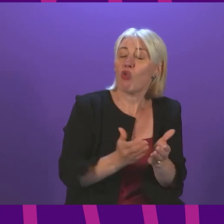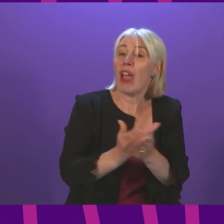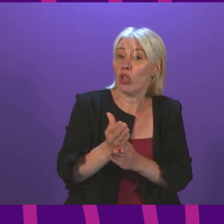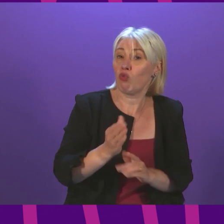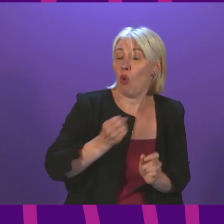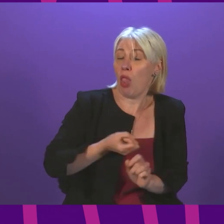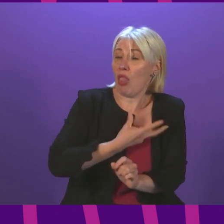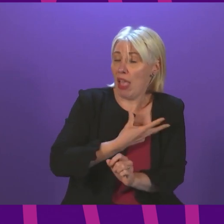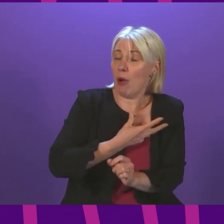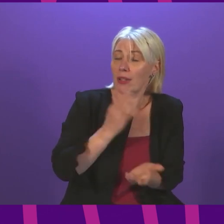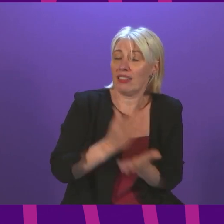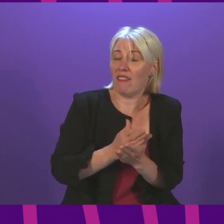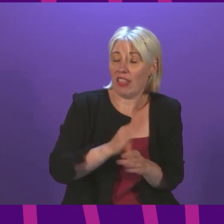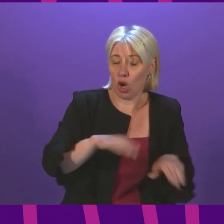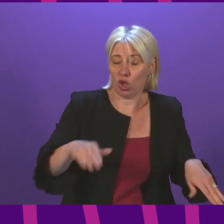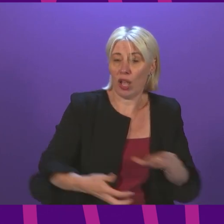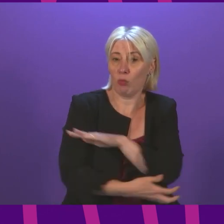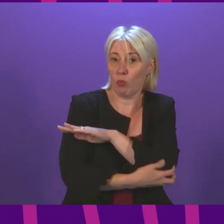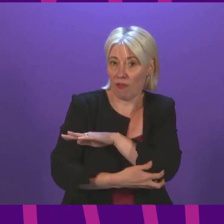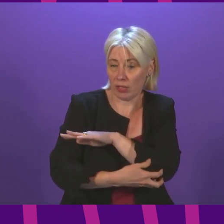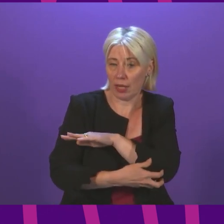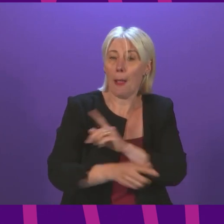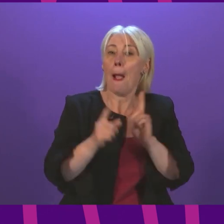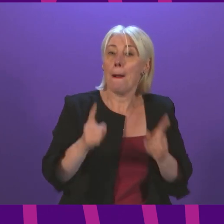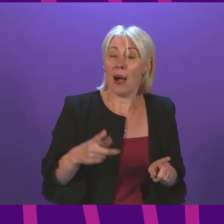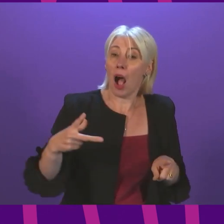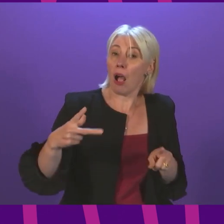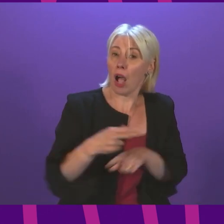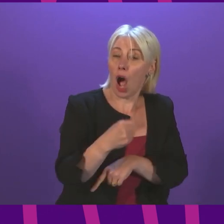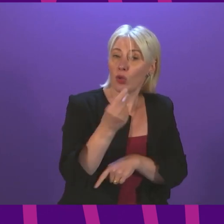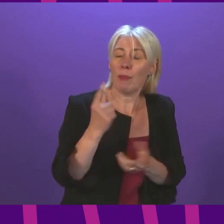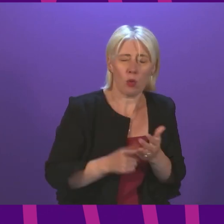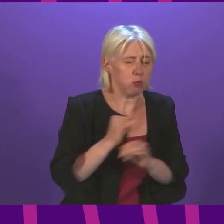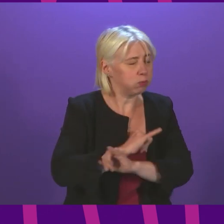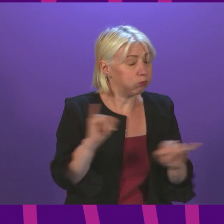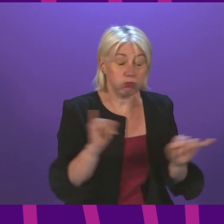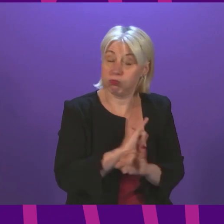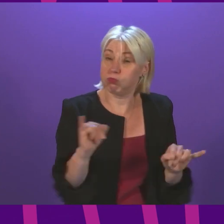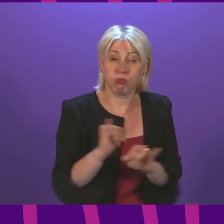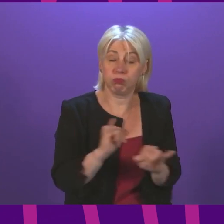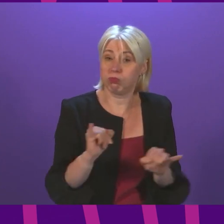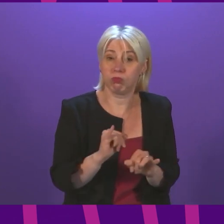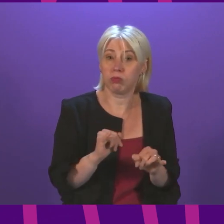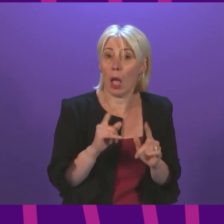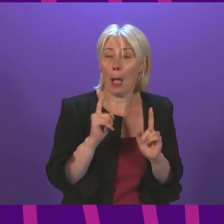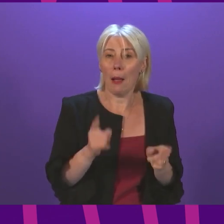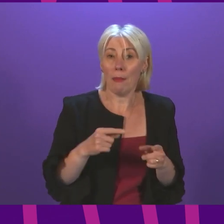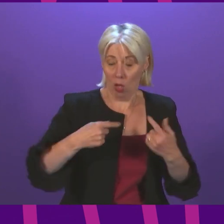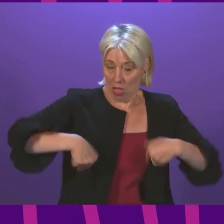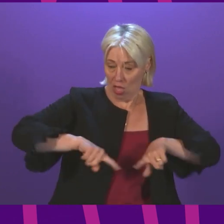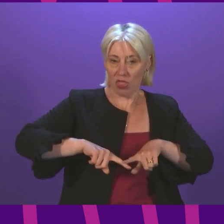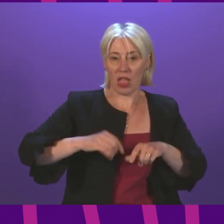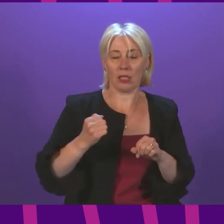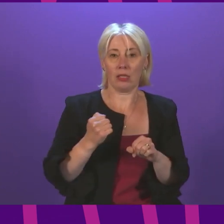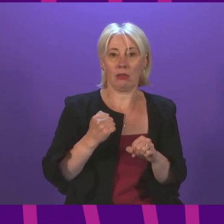child poverty. We must recognise that whilst this cut will be a catastrophe, the prospect of it didn't exist when this Parliament unanimously